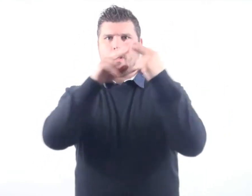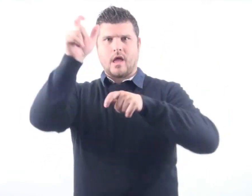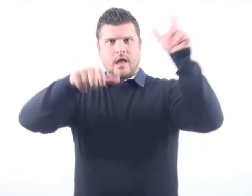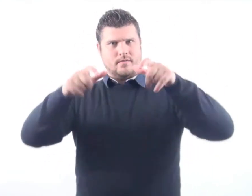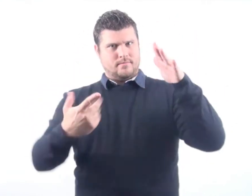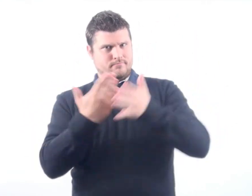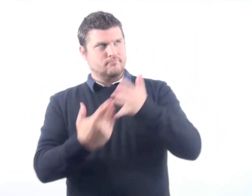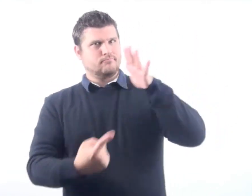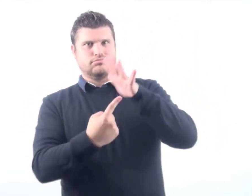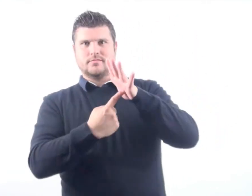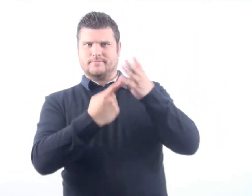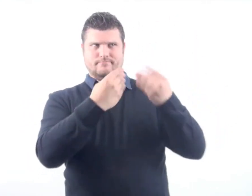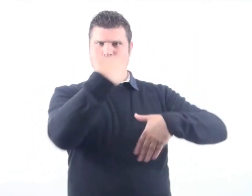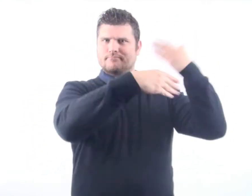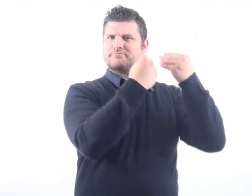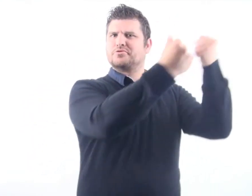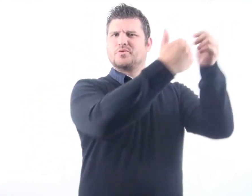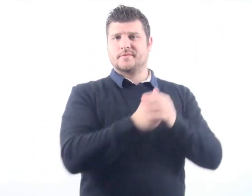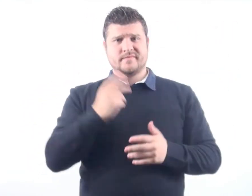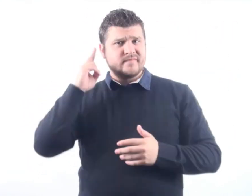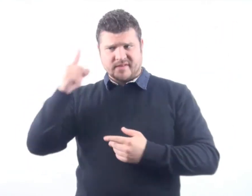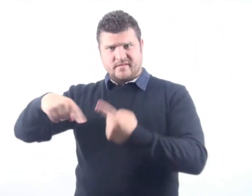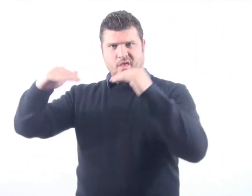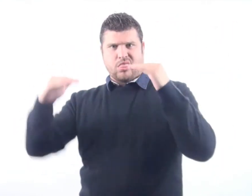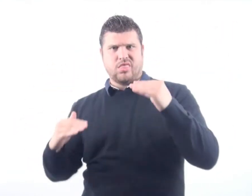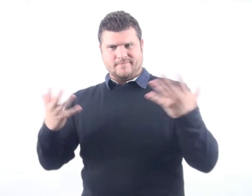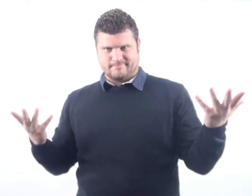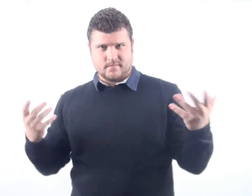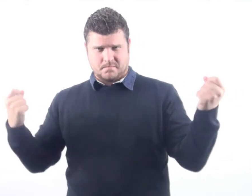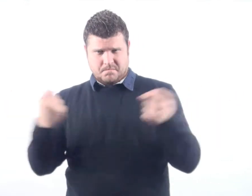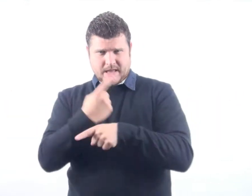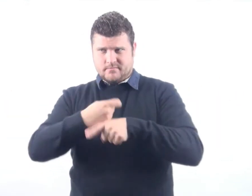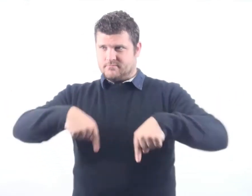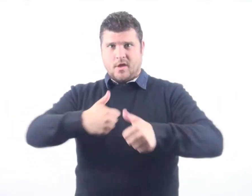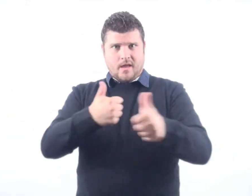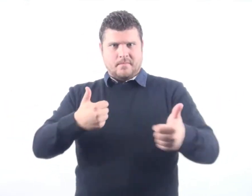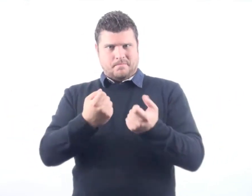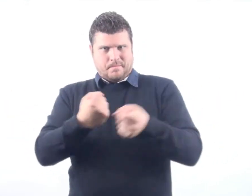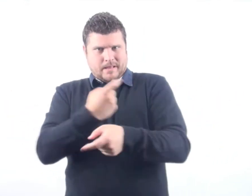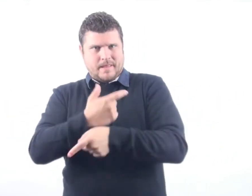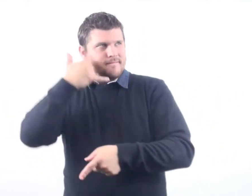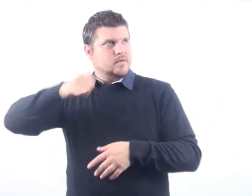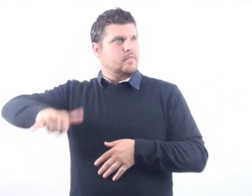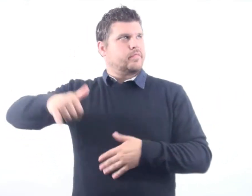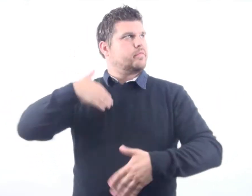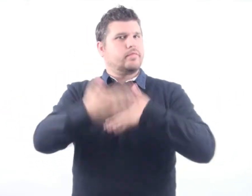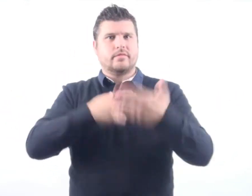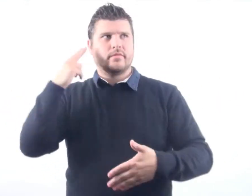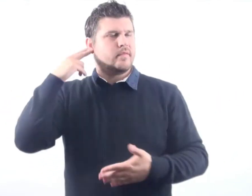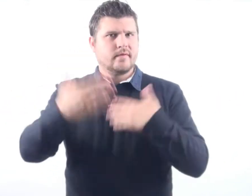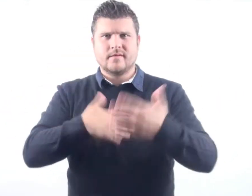do their urgent business with their clients. They can do that smoothly without any interruption. At the moment, as deaf people, we're not able